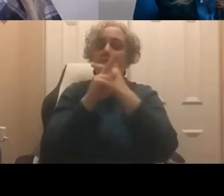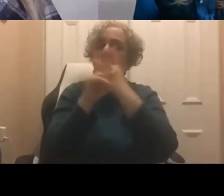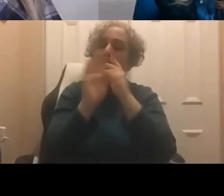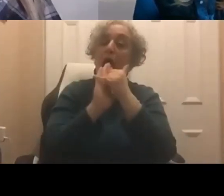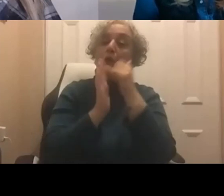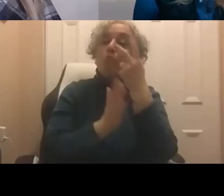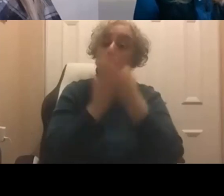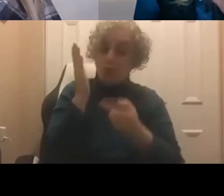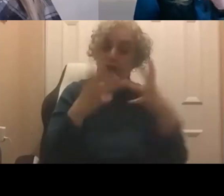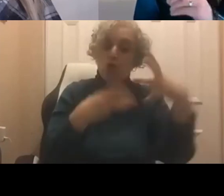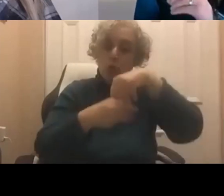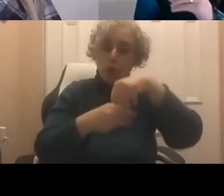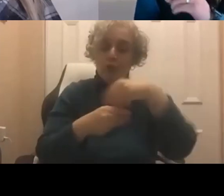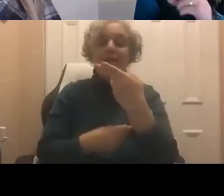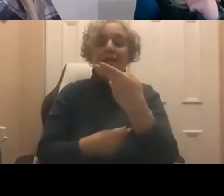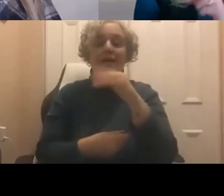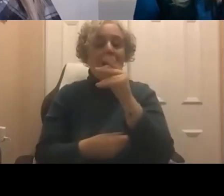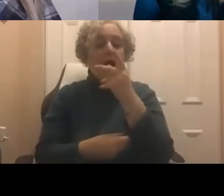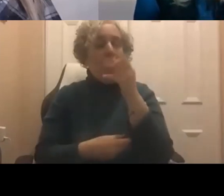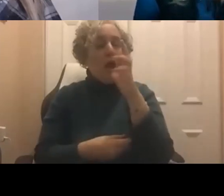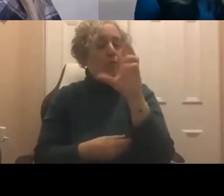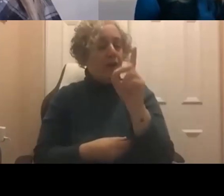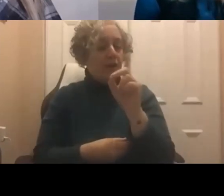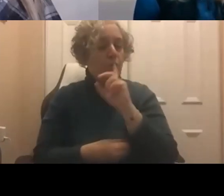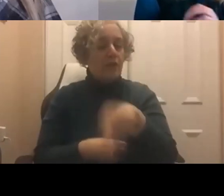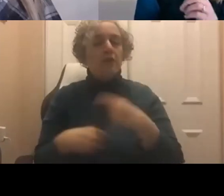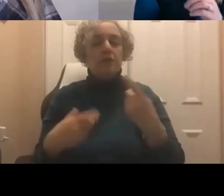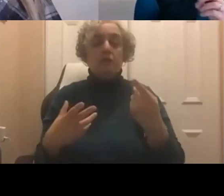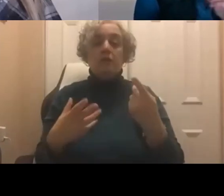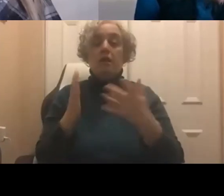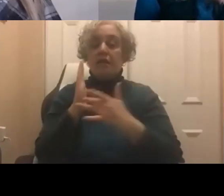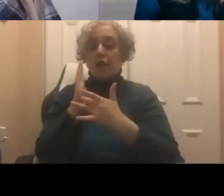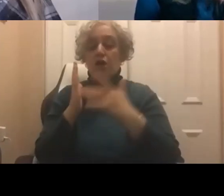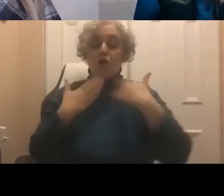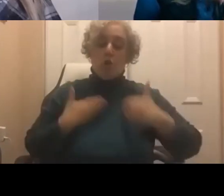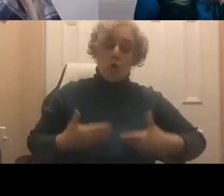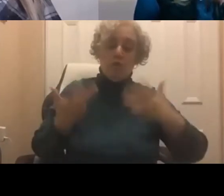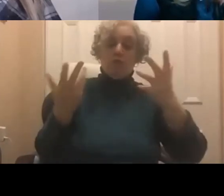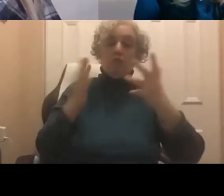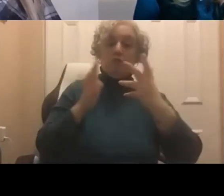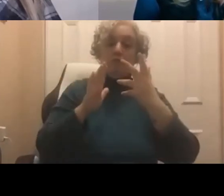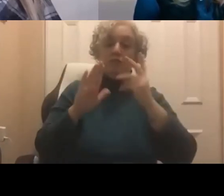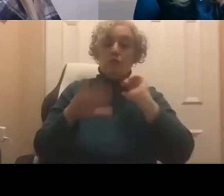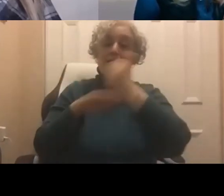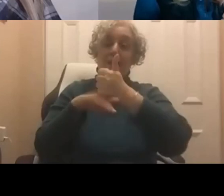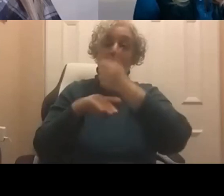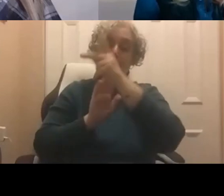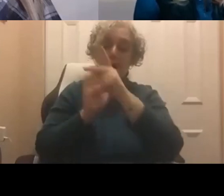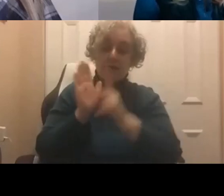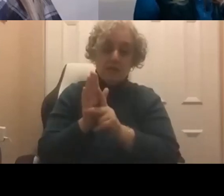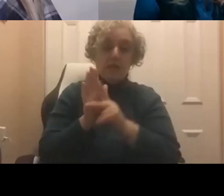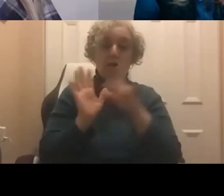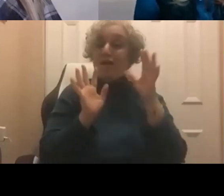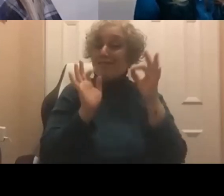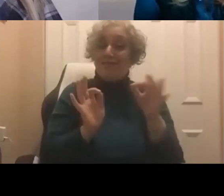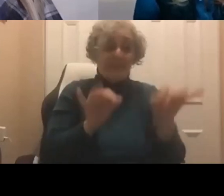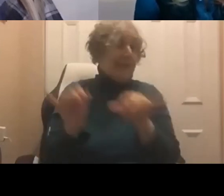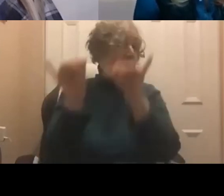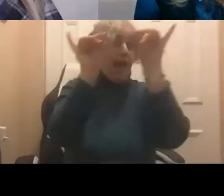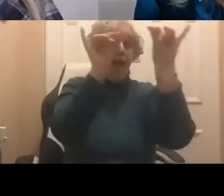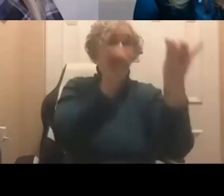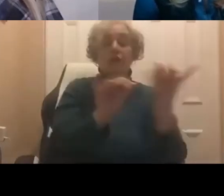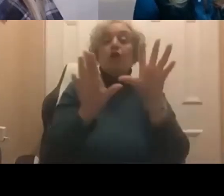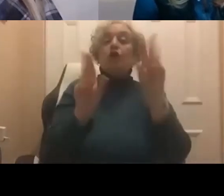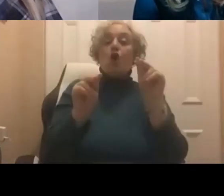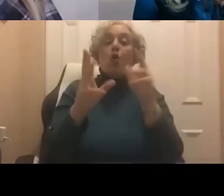going to be clear in each of those policy settings. And, and whether it not be a definitive standard, but a process by which people go through